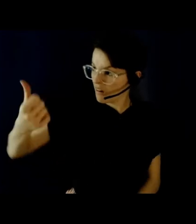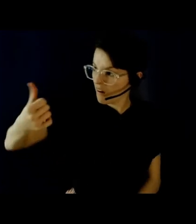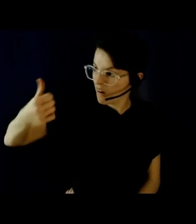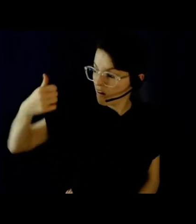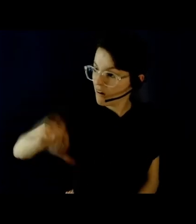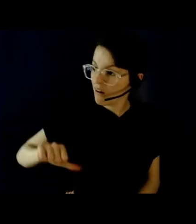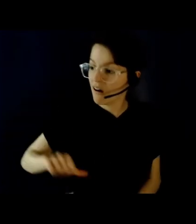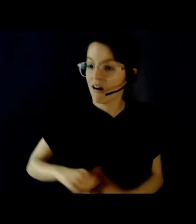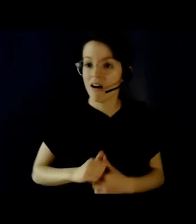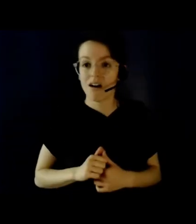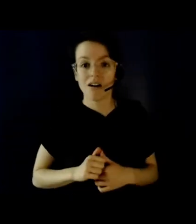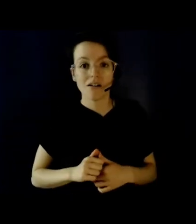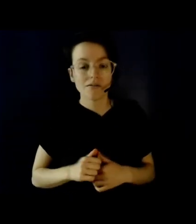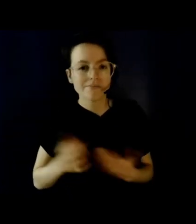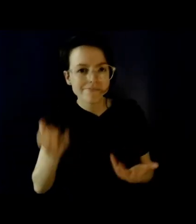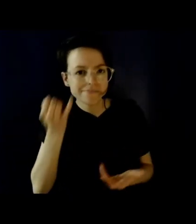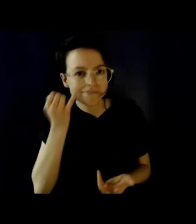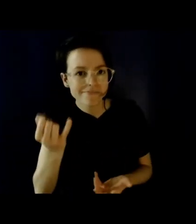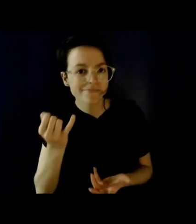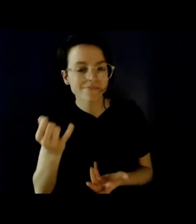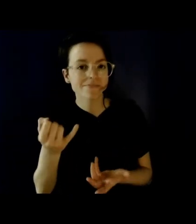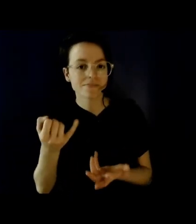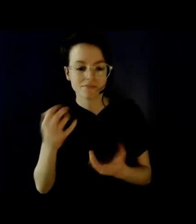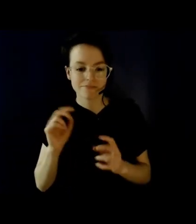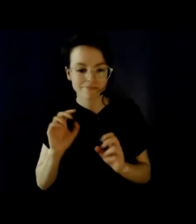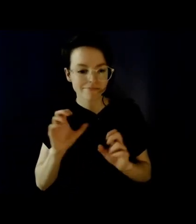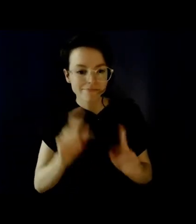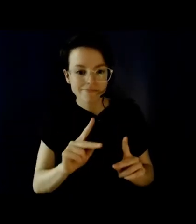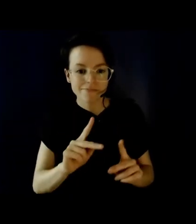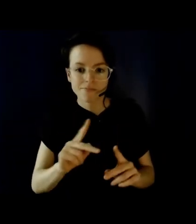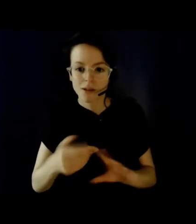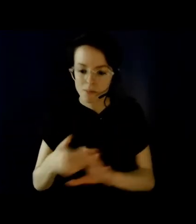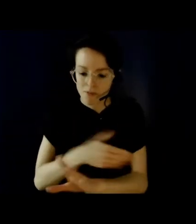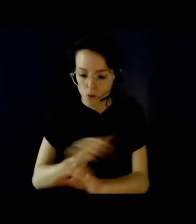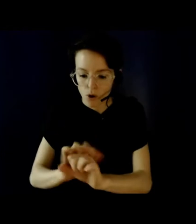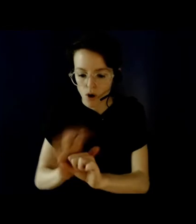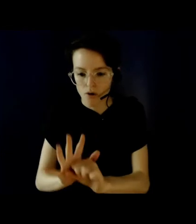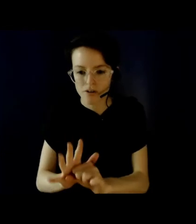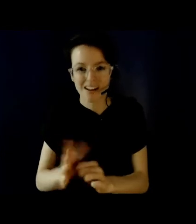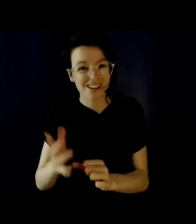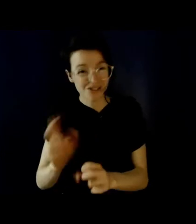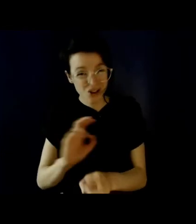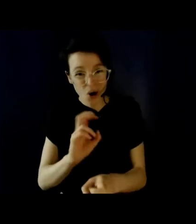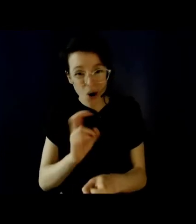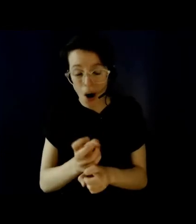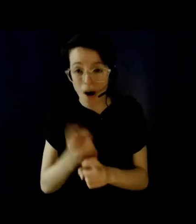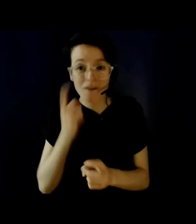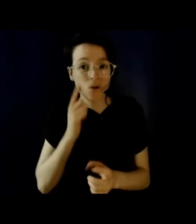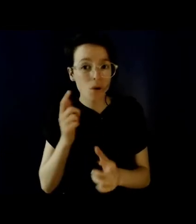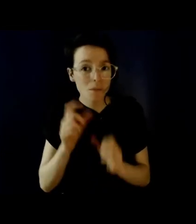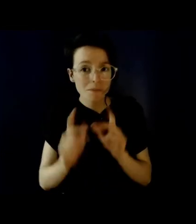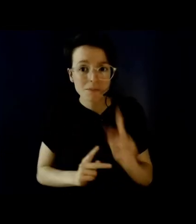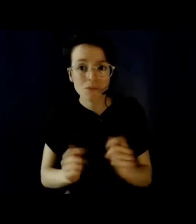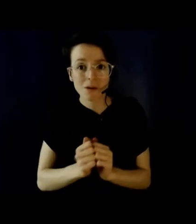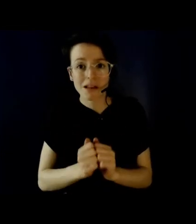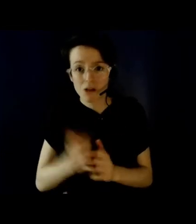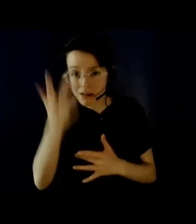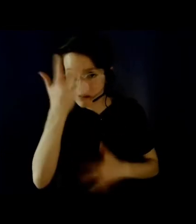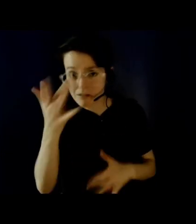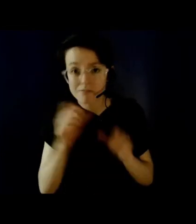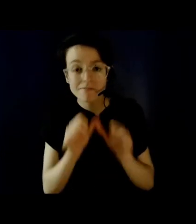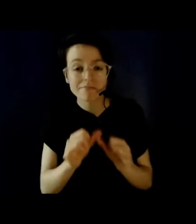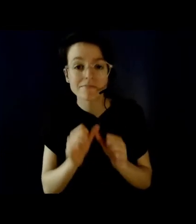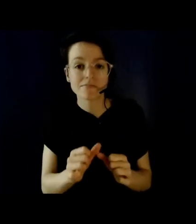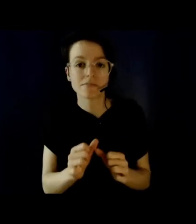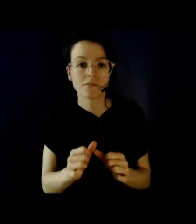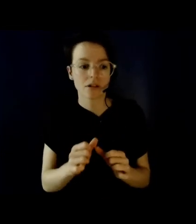needs met, including basic things like groceries. And what I want to stress is that even in that environment of